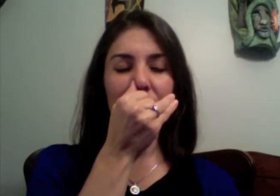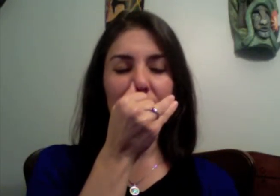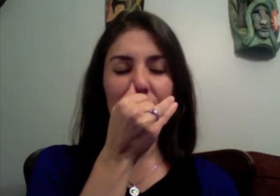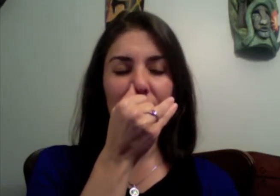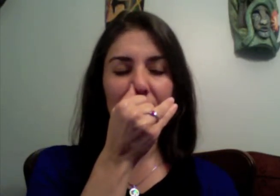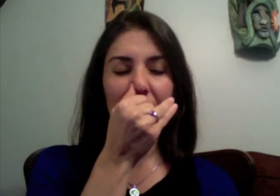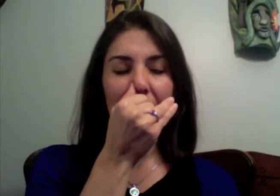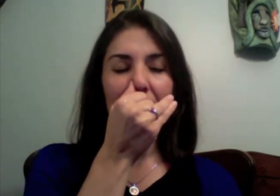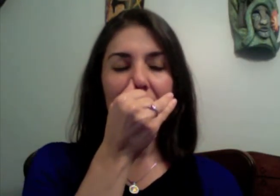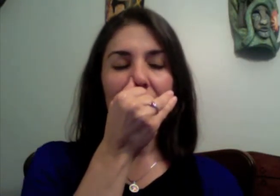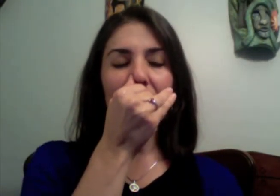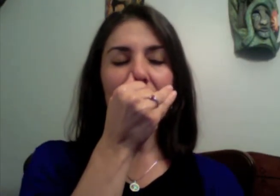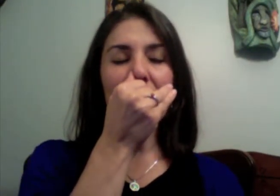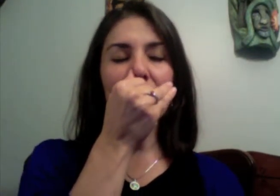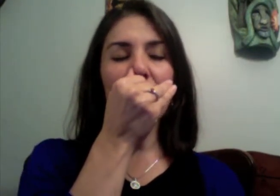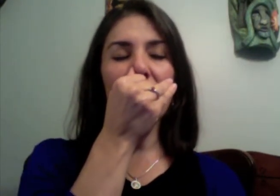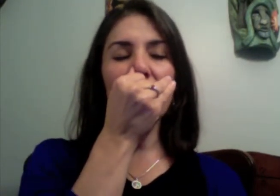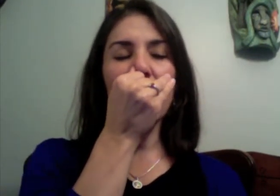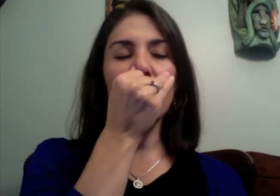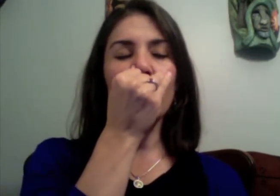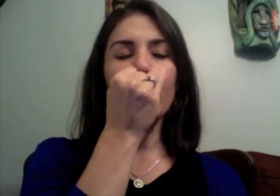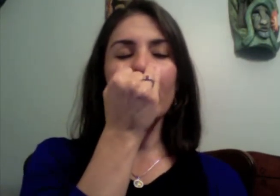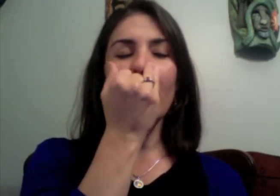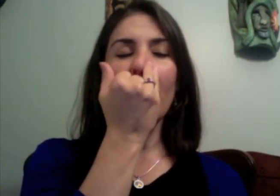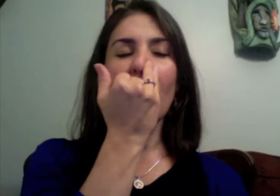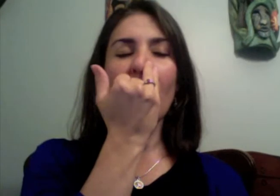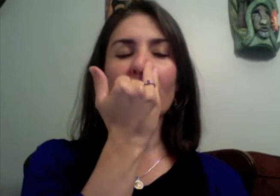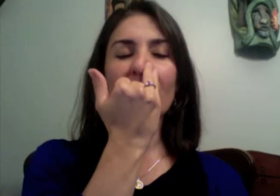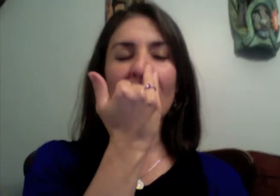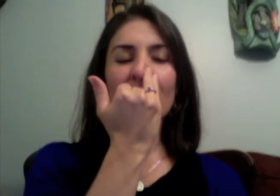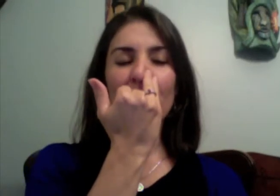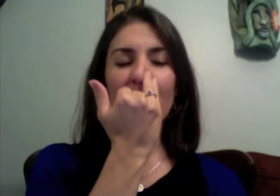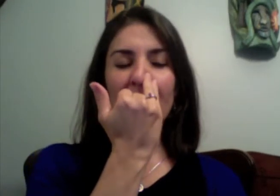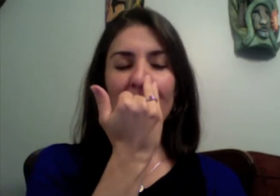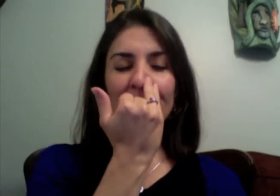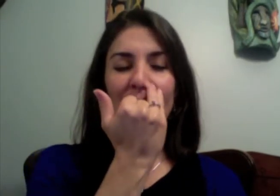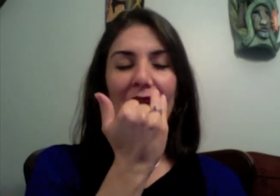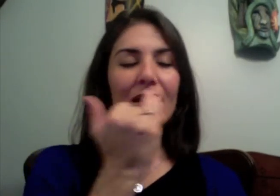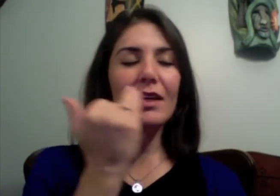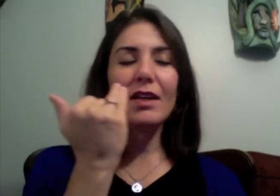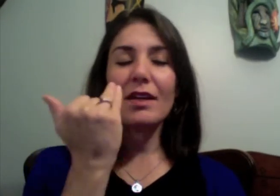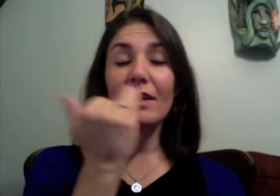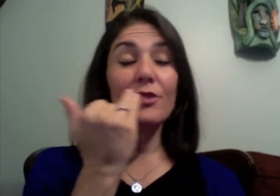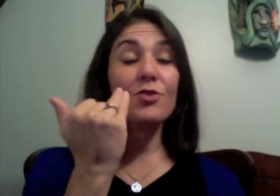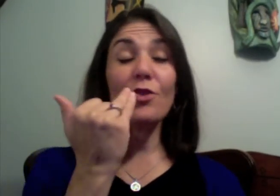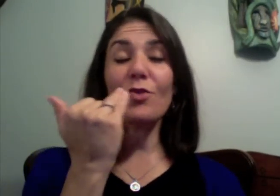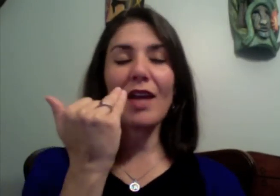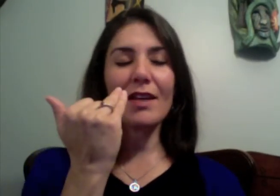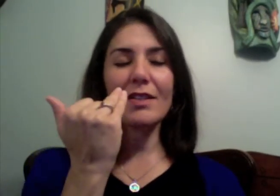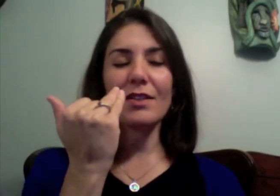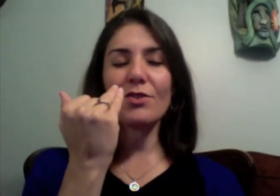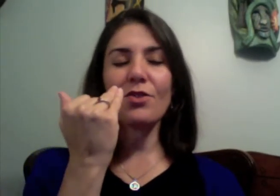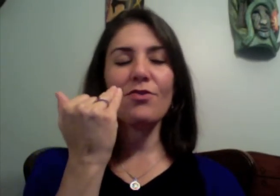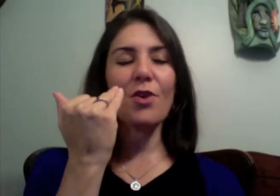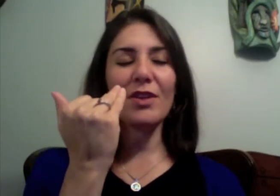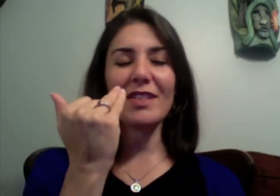now this on a loma of a loma alternate nostril breathing is so relaxing so focusing